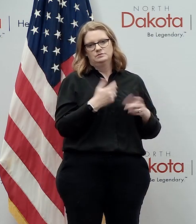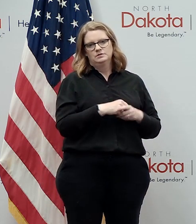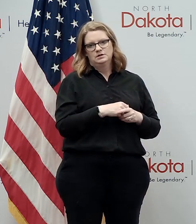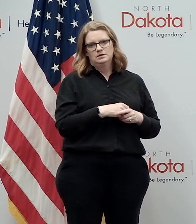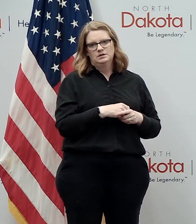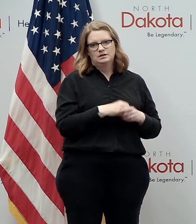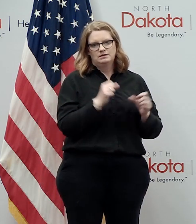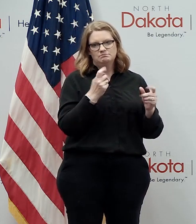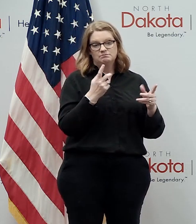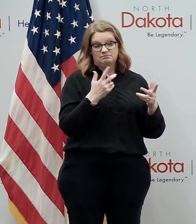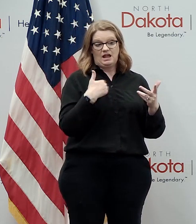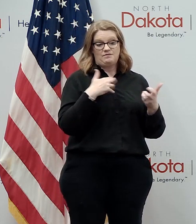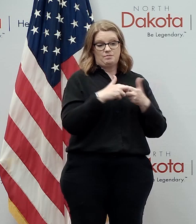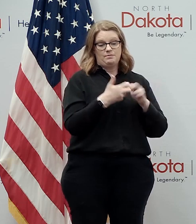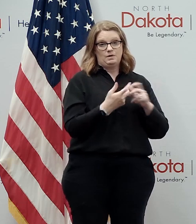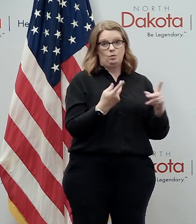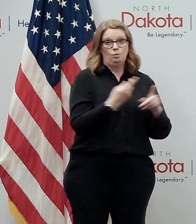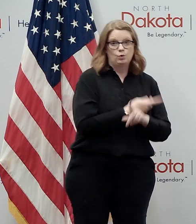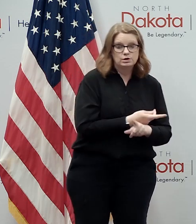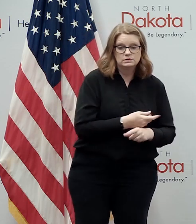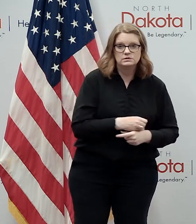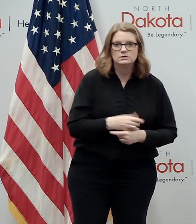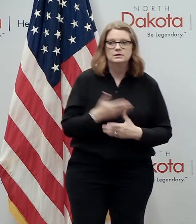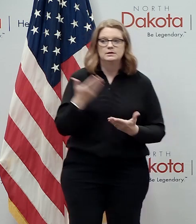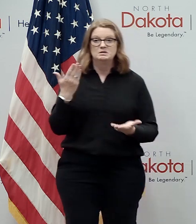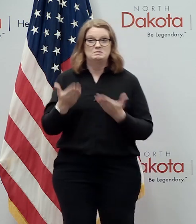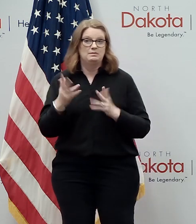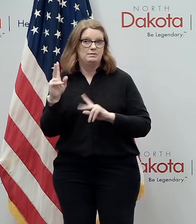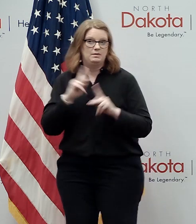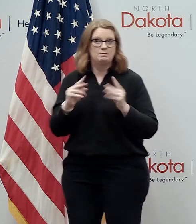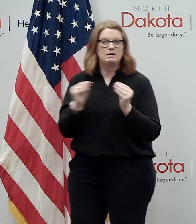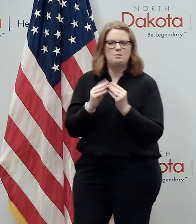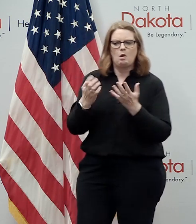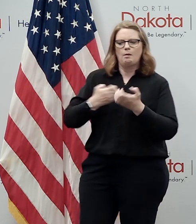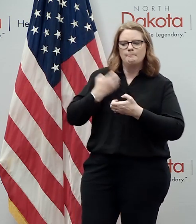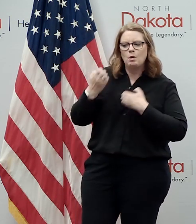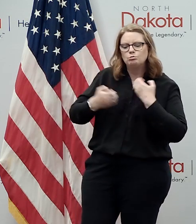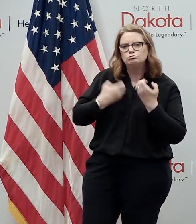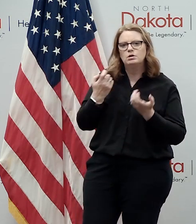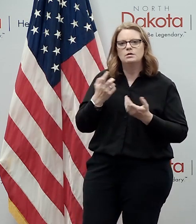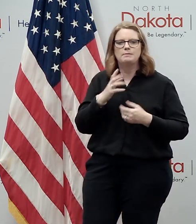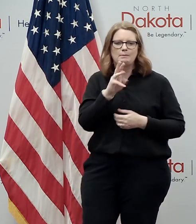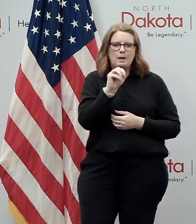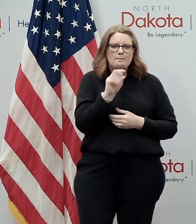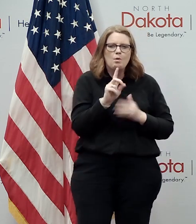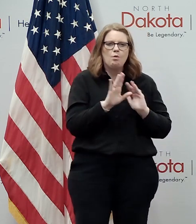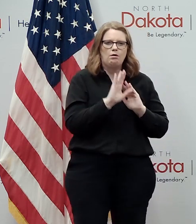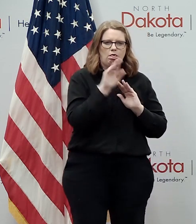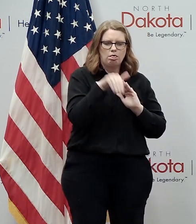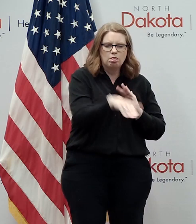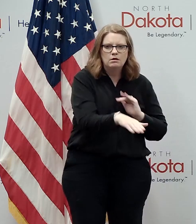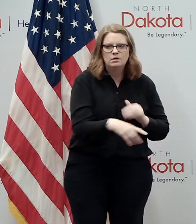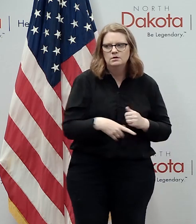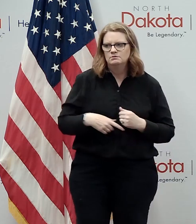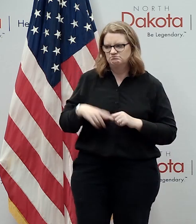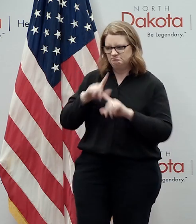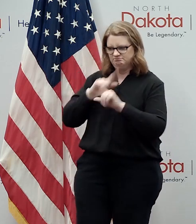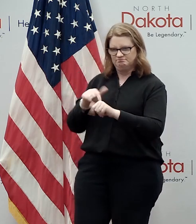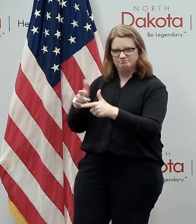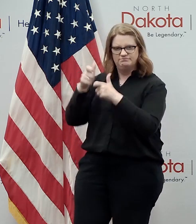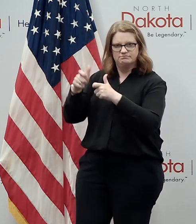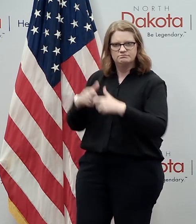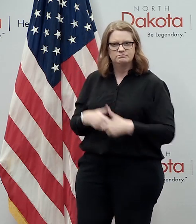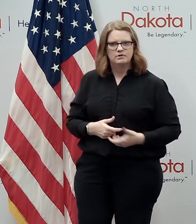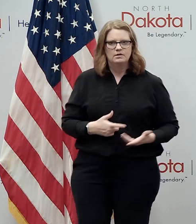compound the problem people that might become more emotional more moody or more reactive to what others say changing of sleep